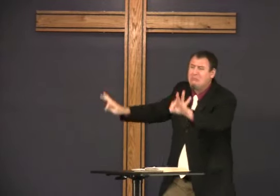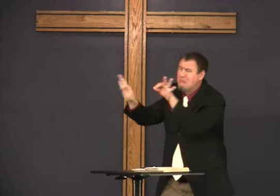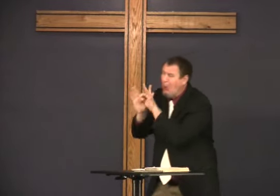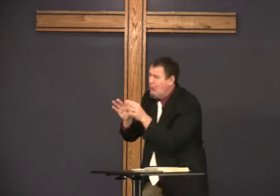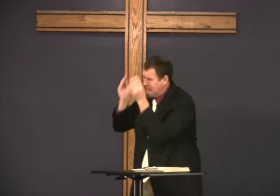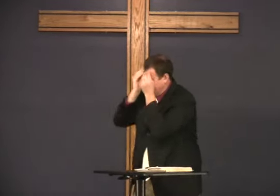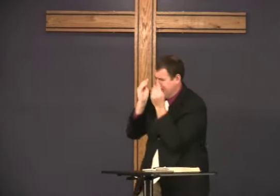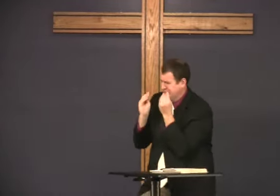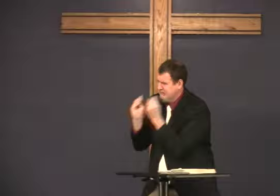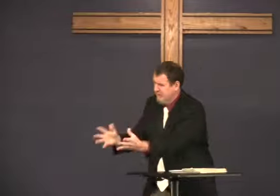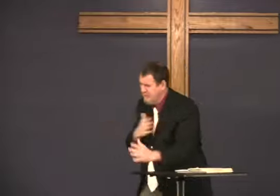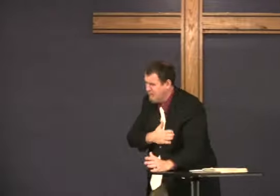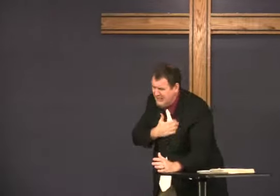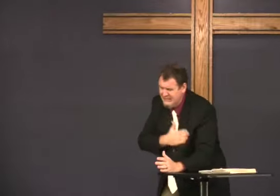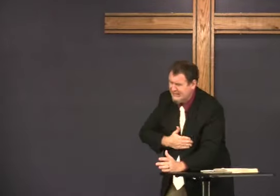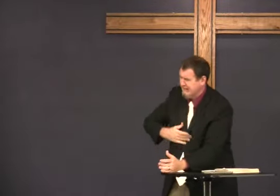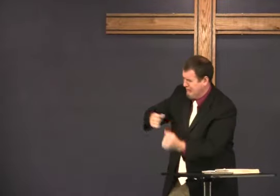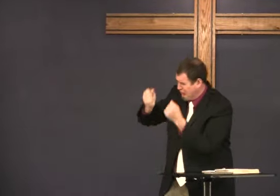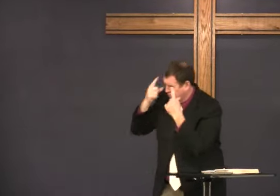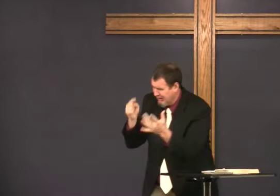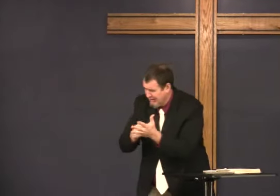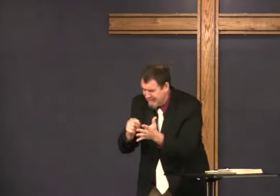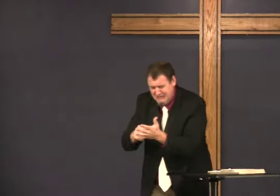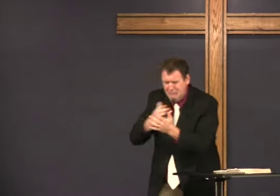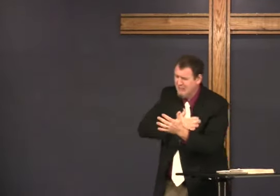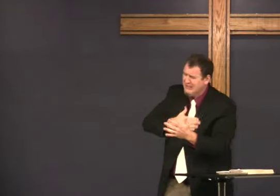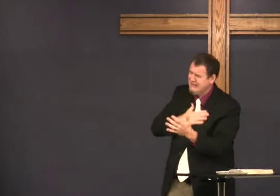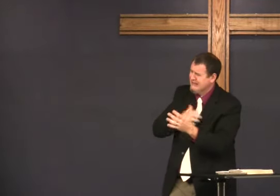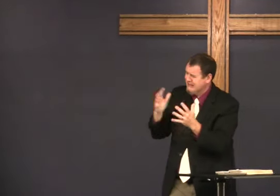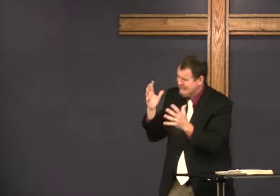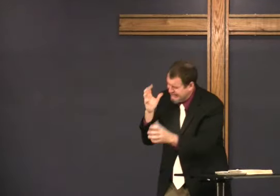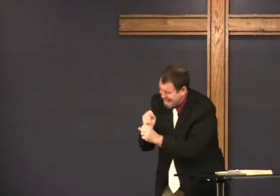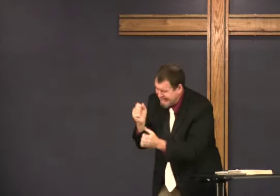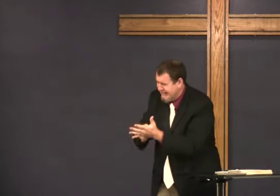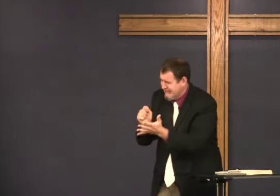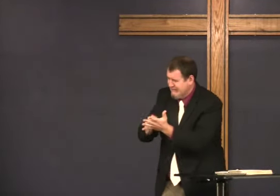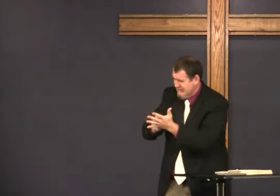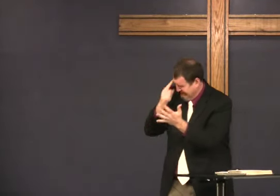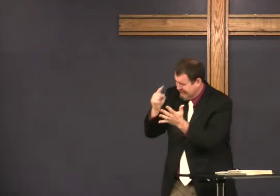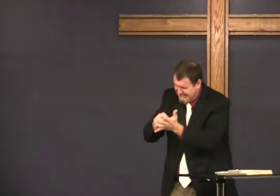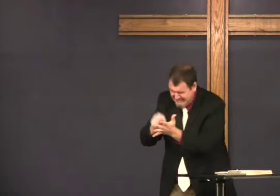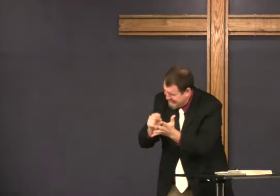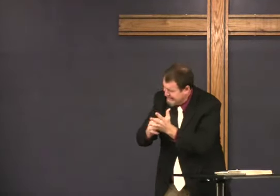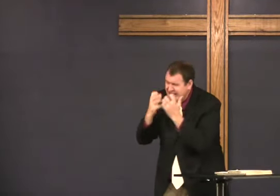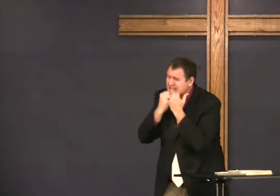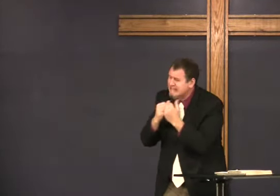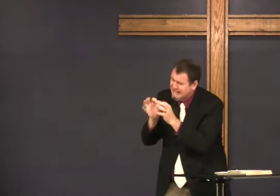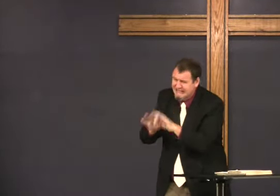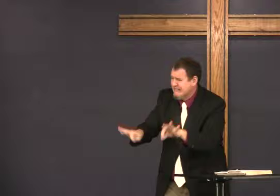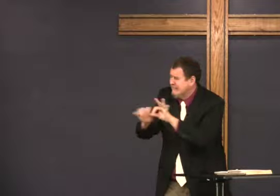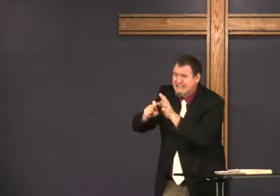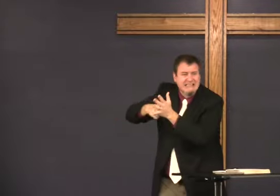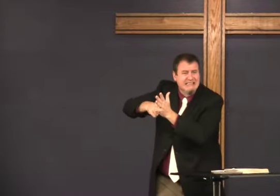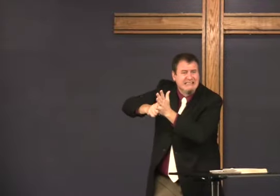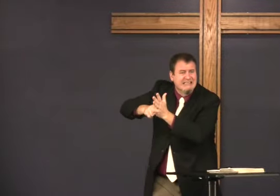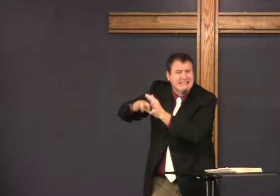he's saying this is why it's important I'm telling you please understand this please keep this and value